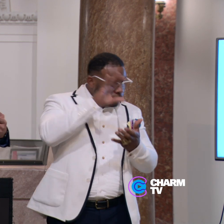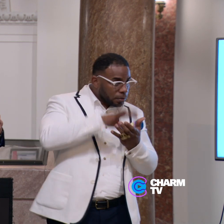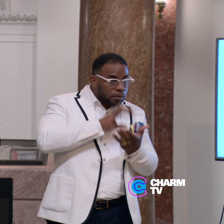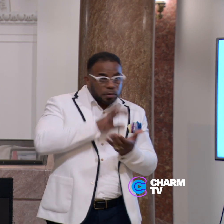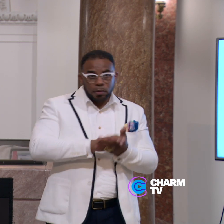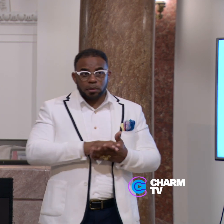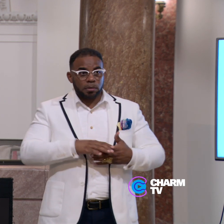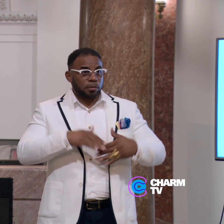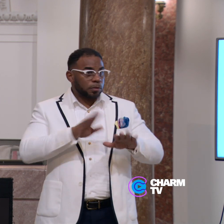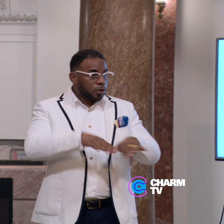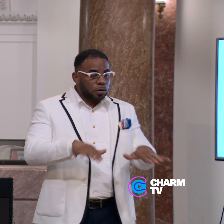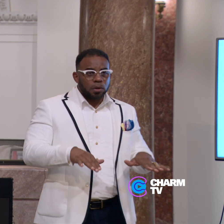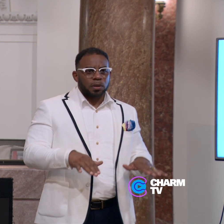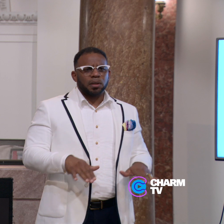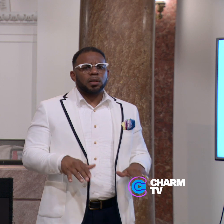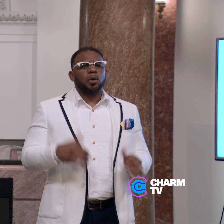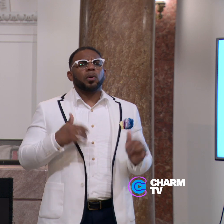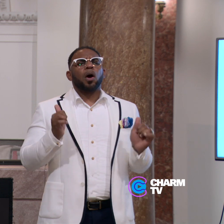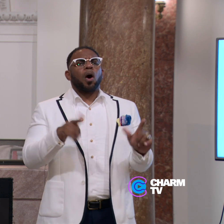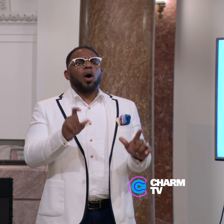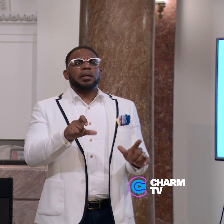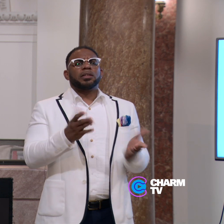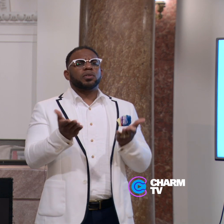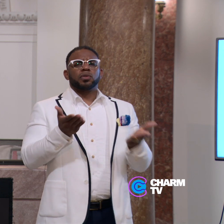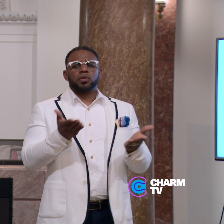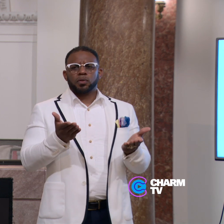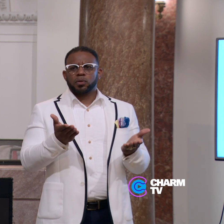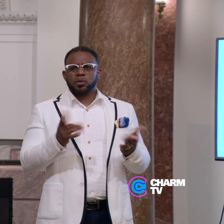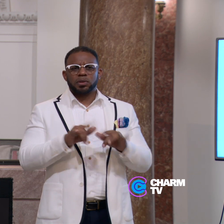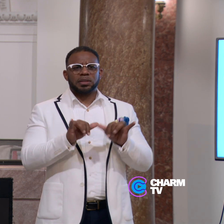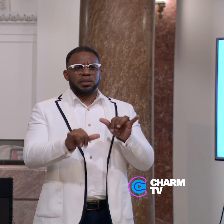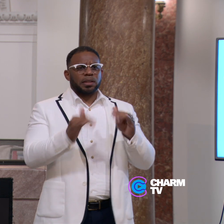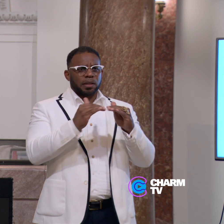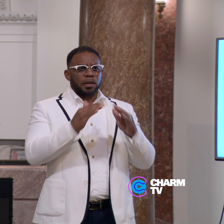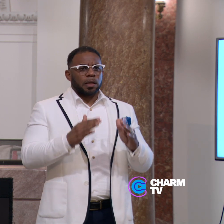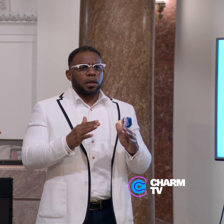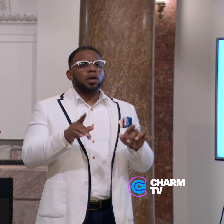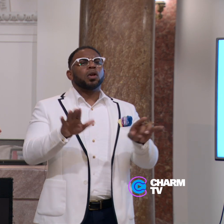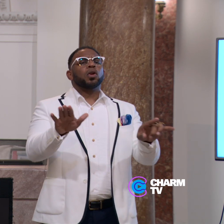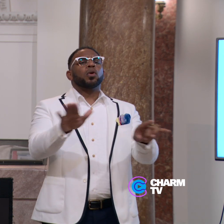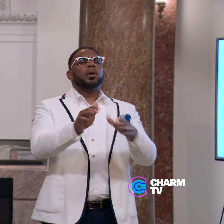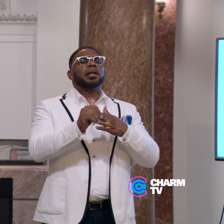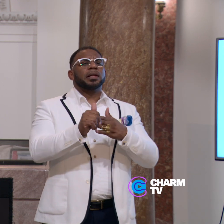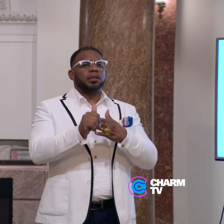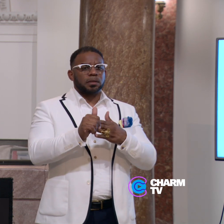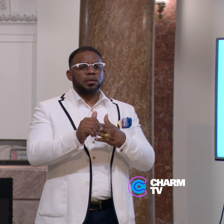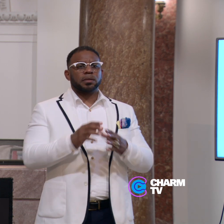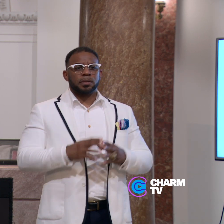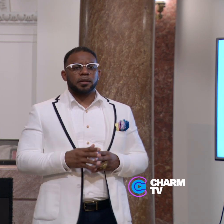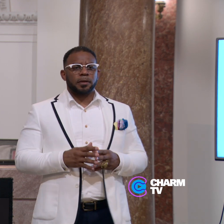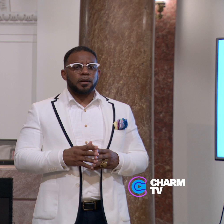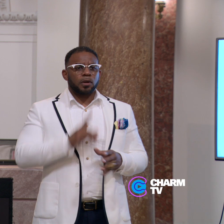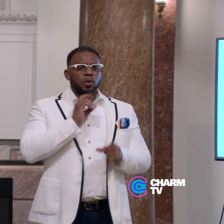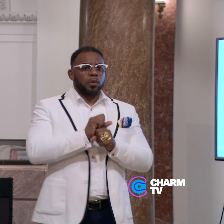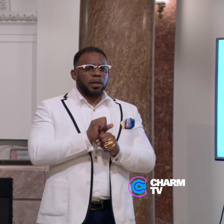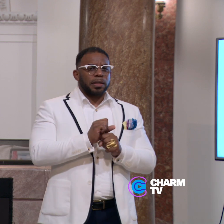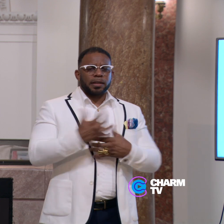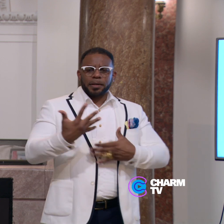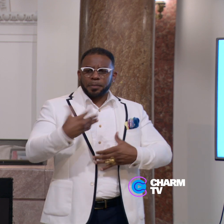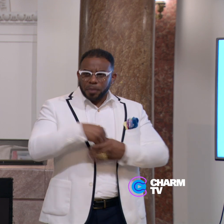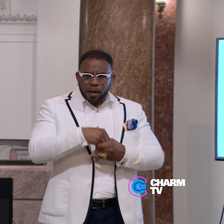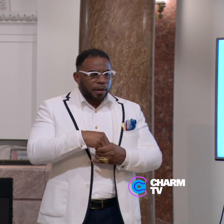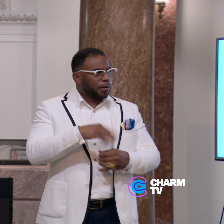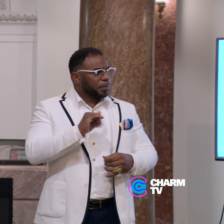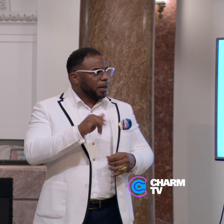children. We all need those services to stay housed. Your leadership really embodied